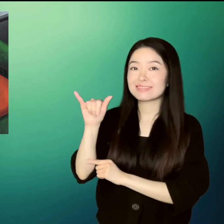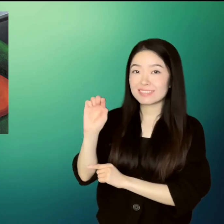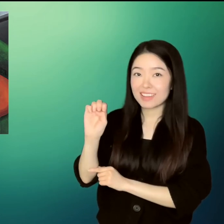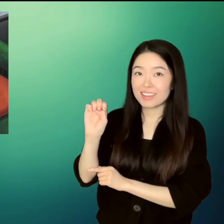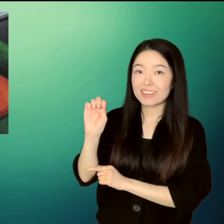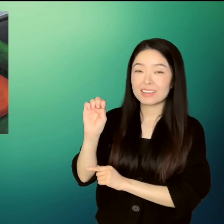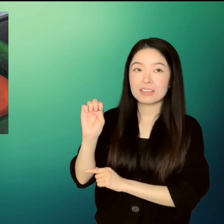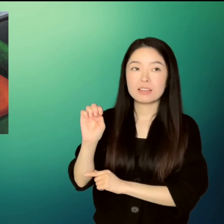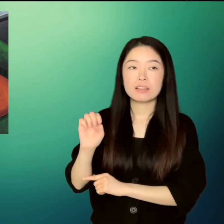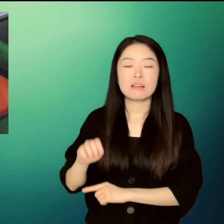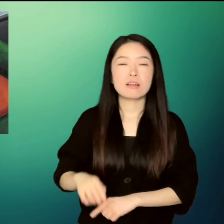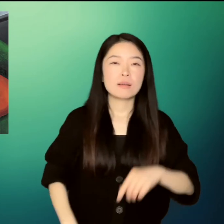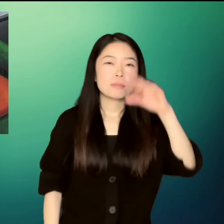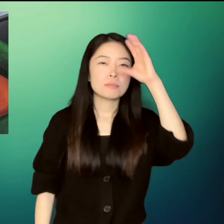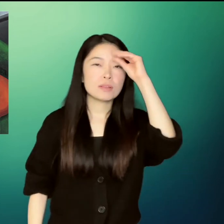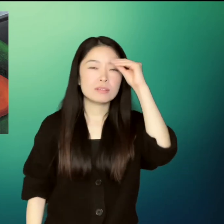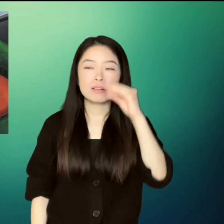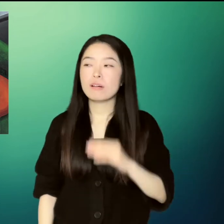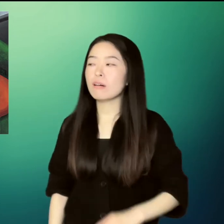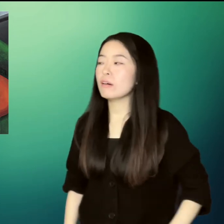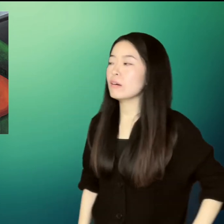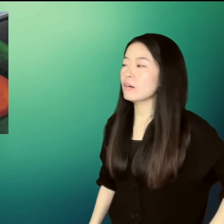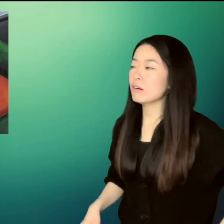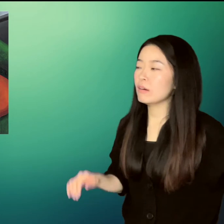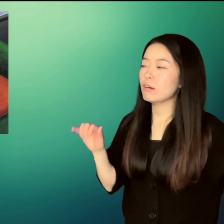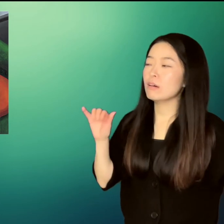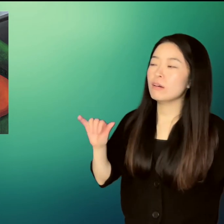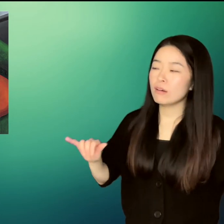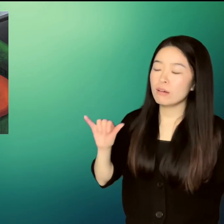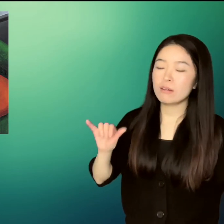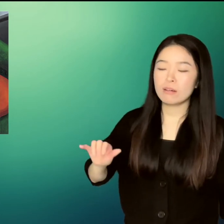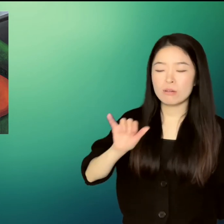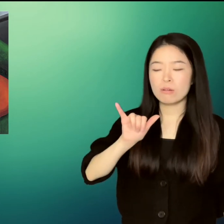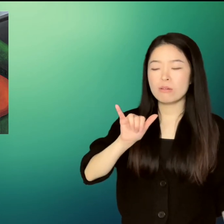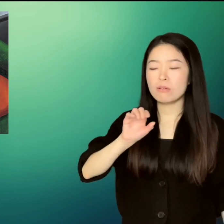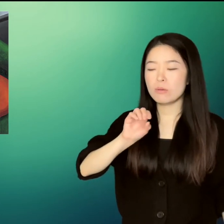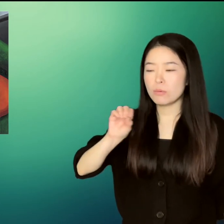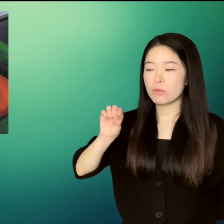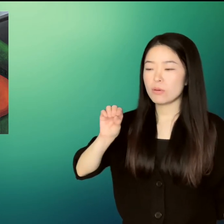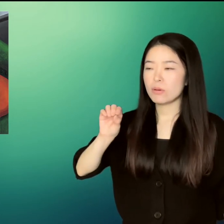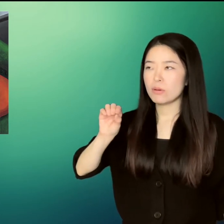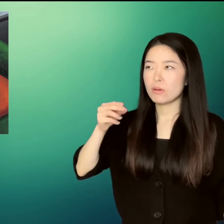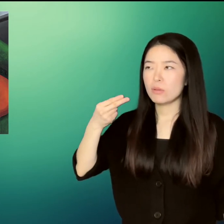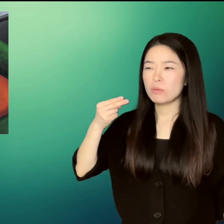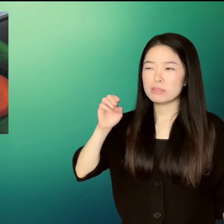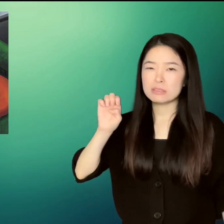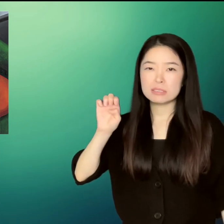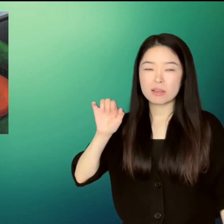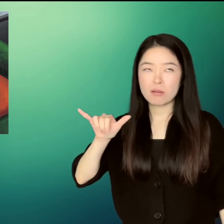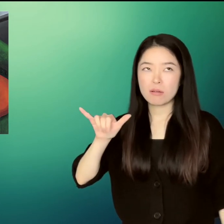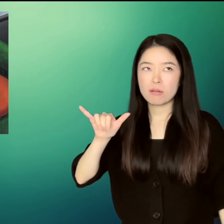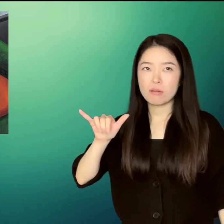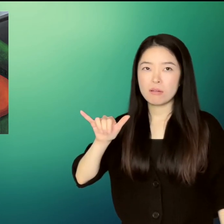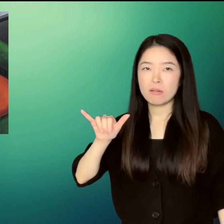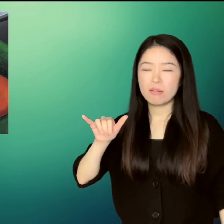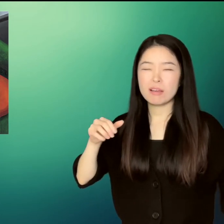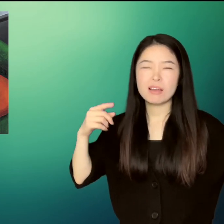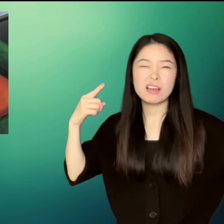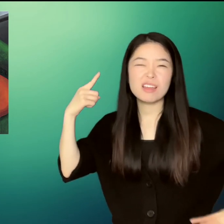Oh, it's U-H-E-I, the boy said, like, U